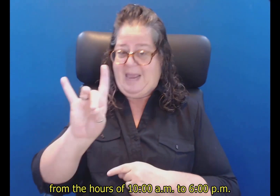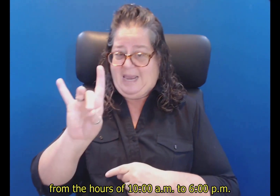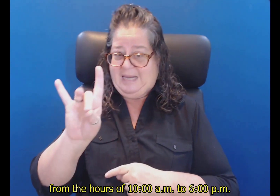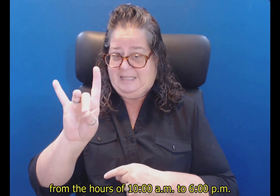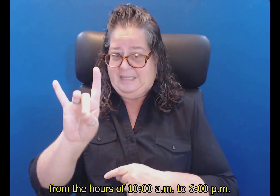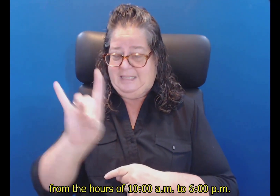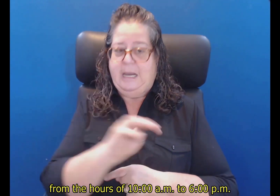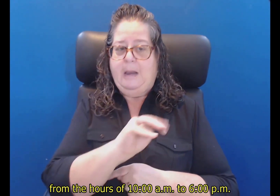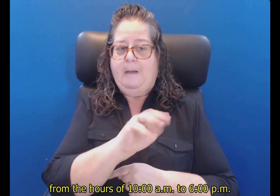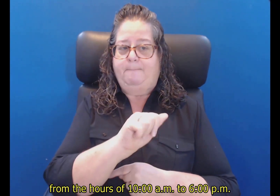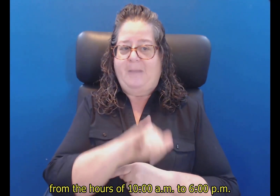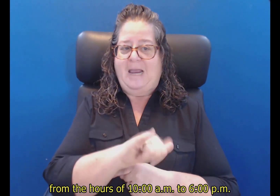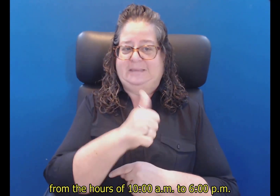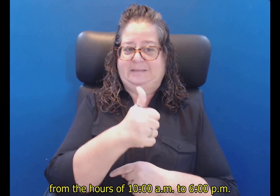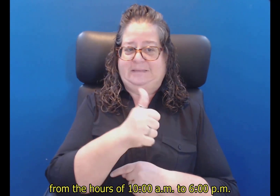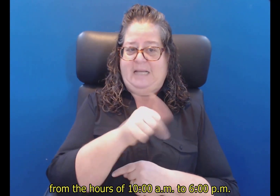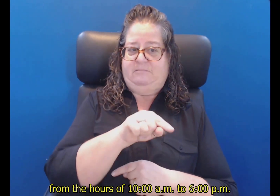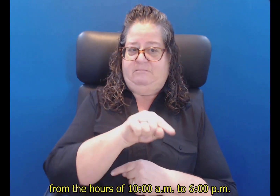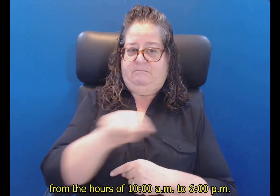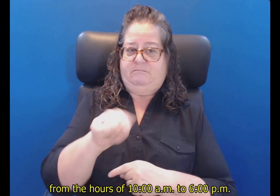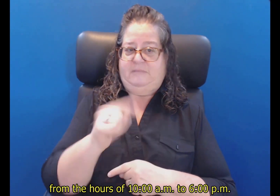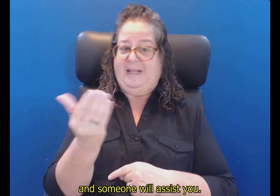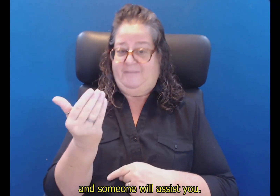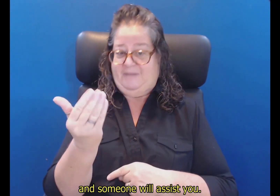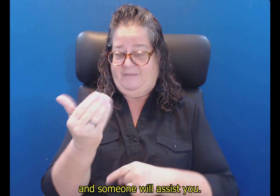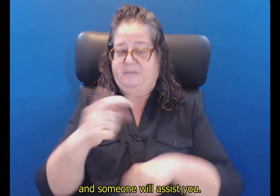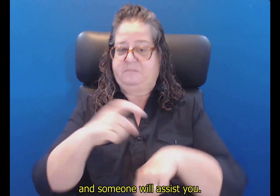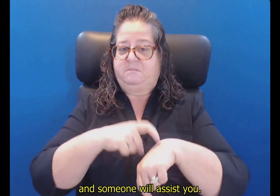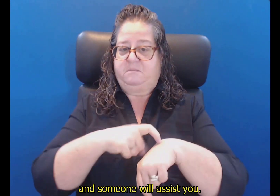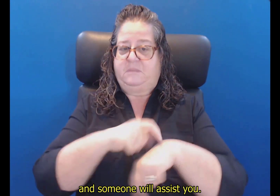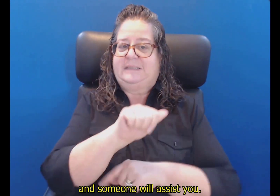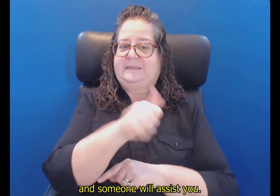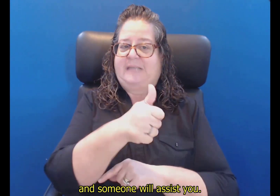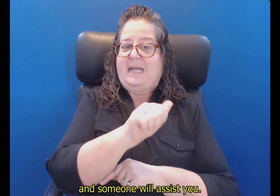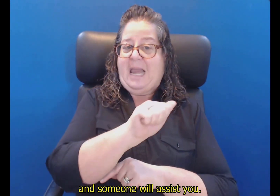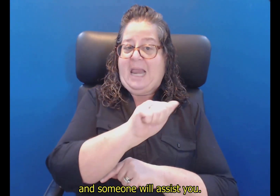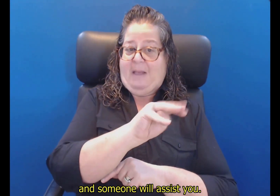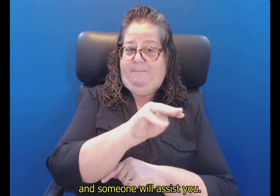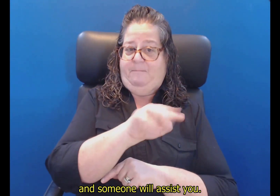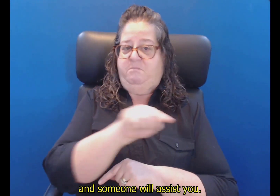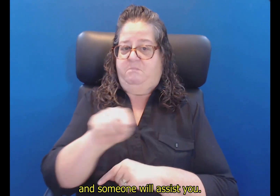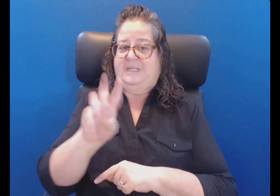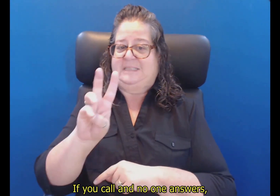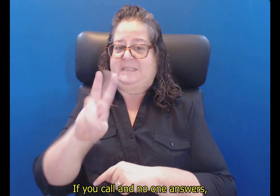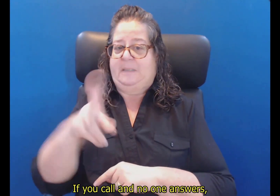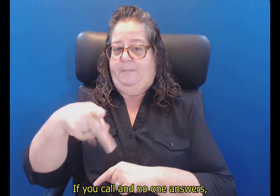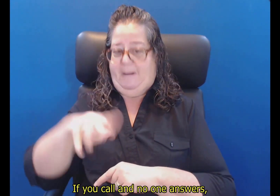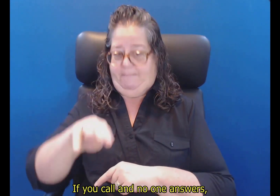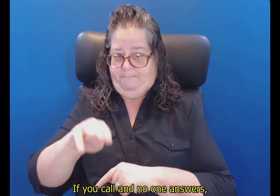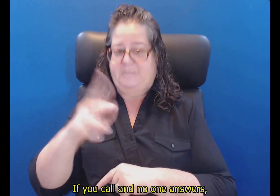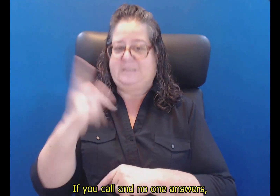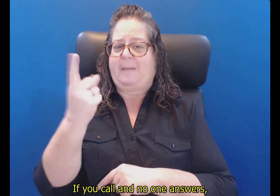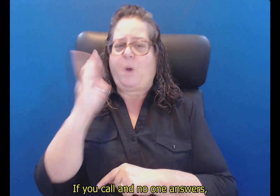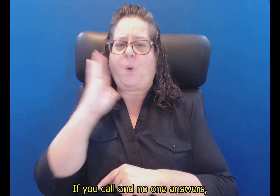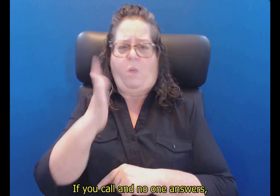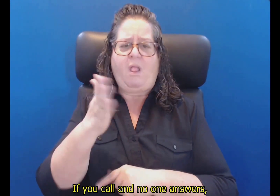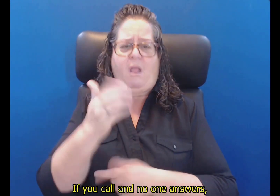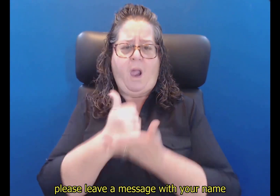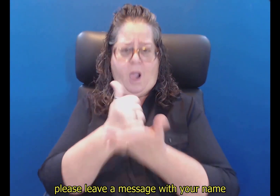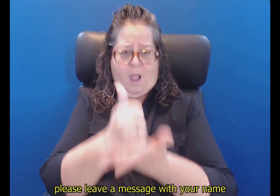10 a.m. to 6 p.m. and someone will assist you. If you call and no one answers, please leave